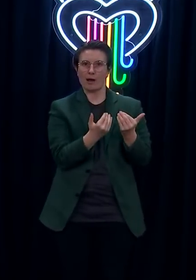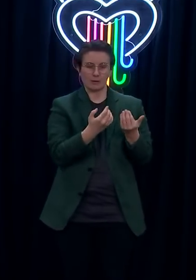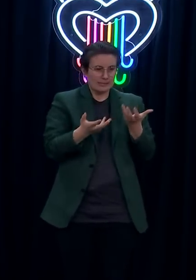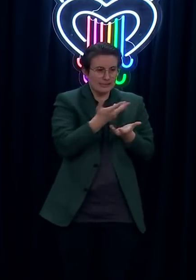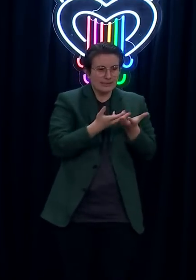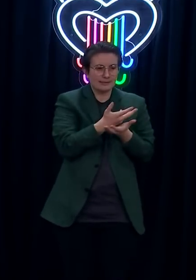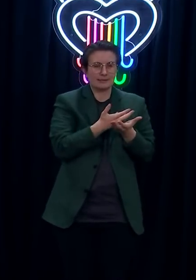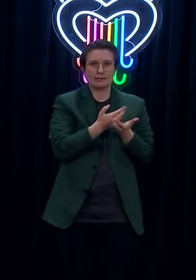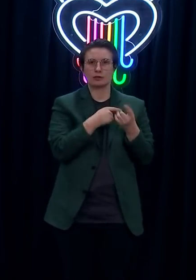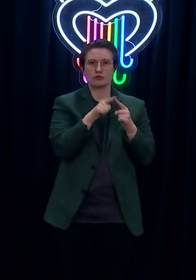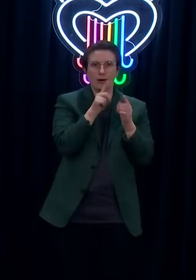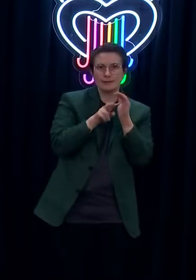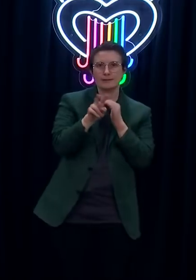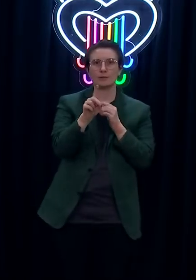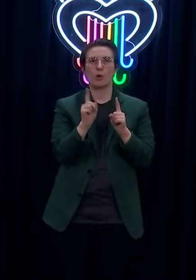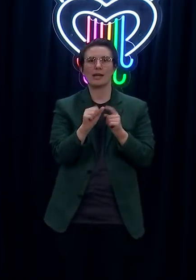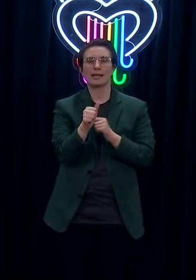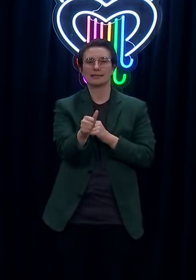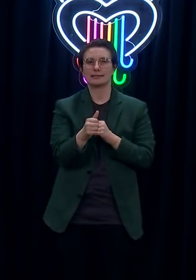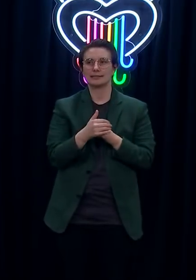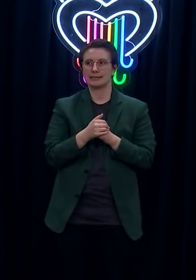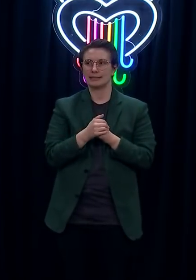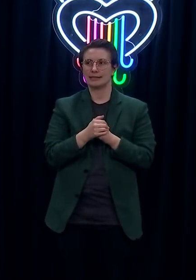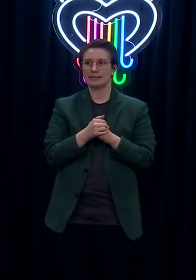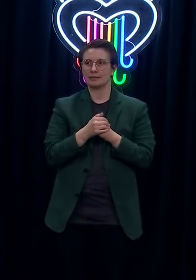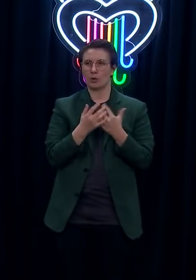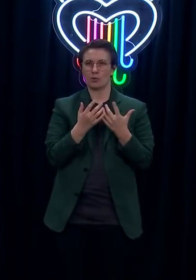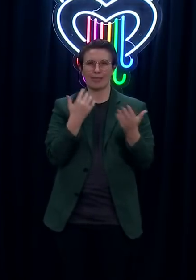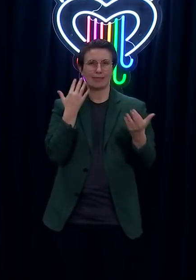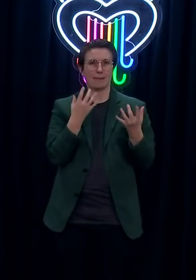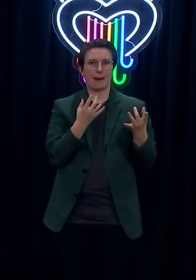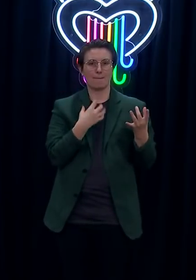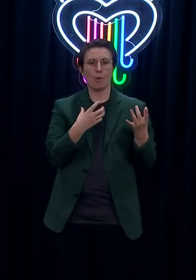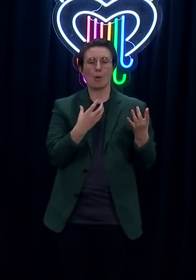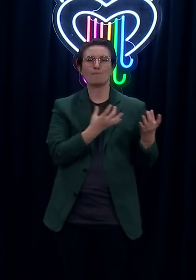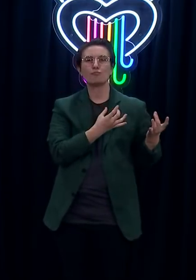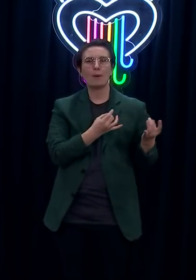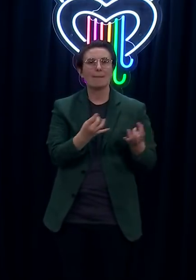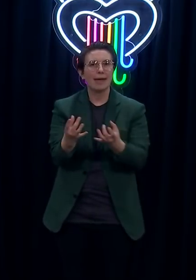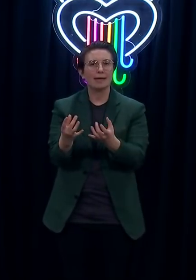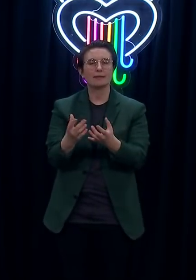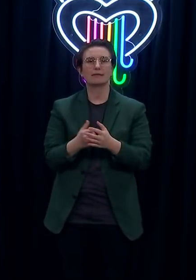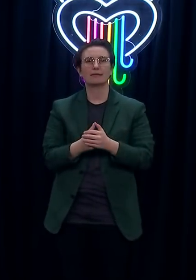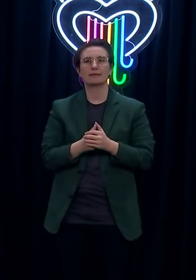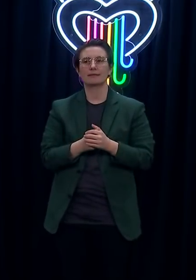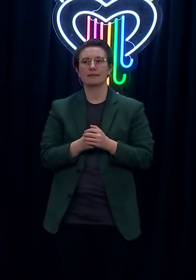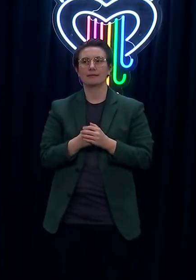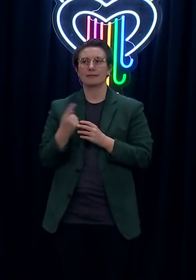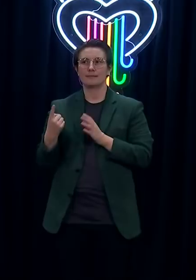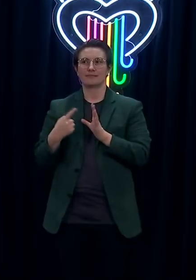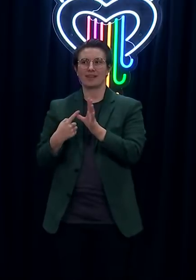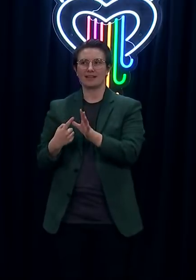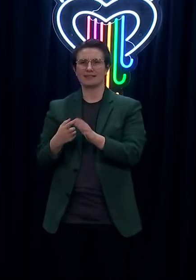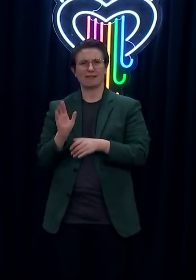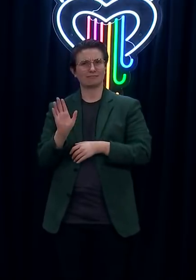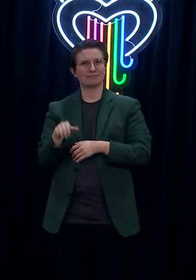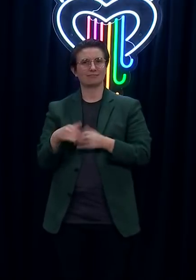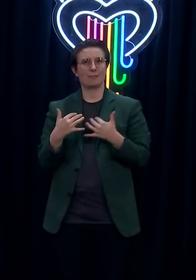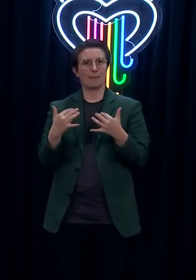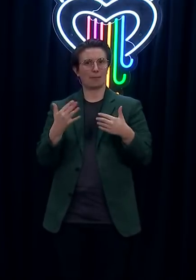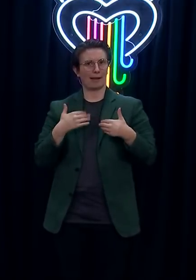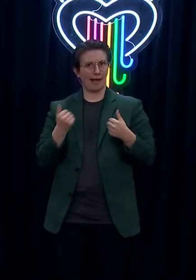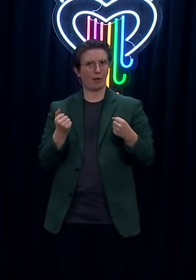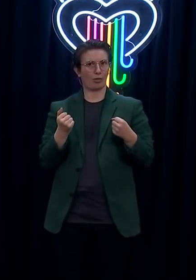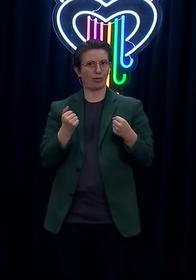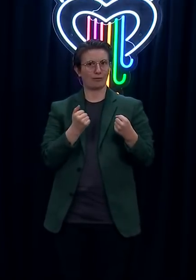response things that could have been done differently, preparedness, that sort of stuff. I think it would be fair to say that we in real-time undertake that